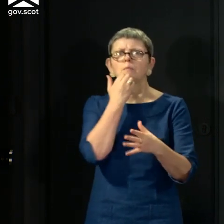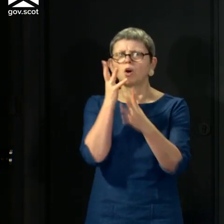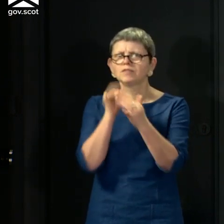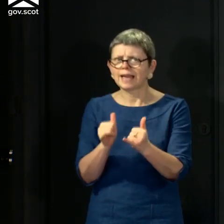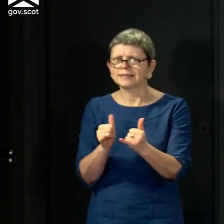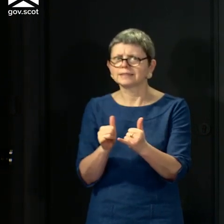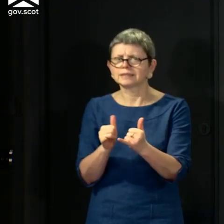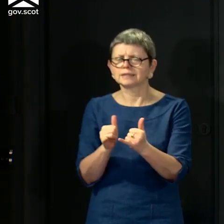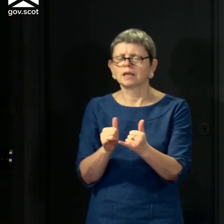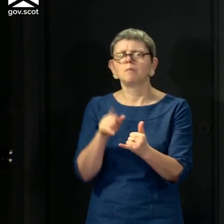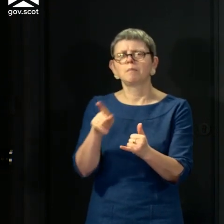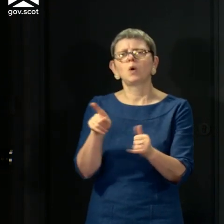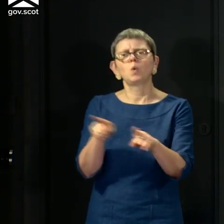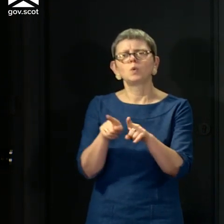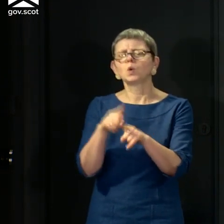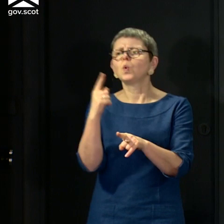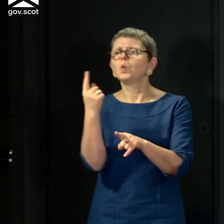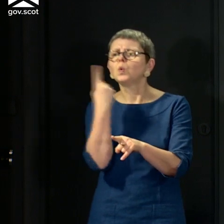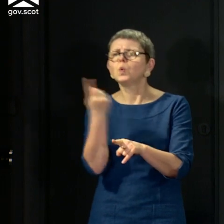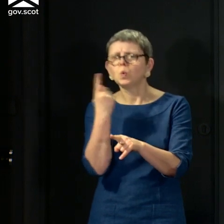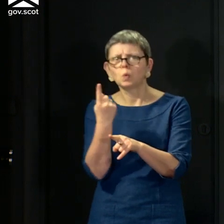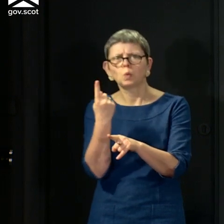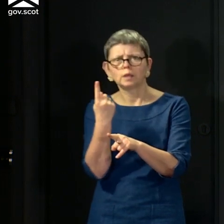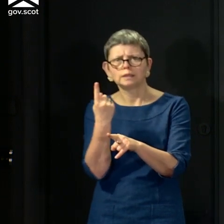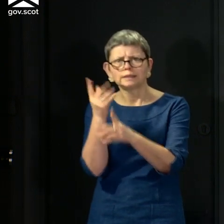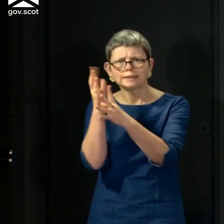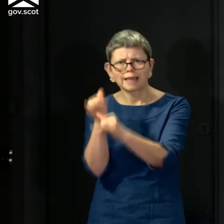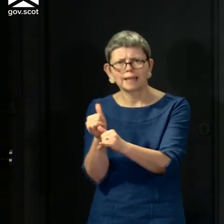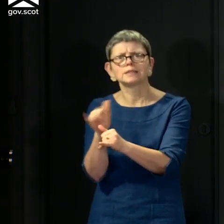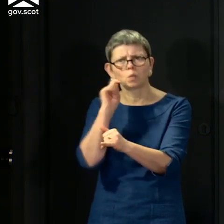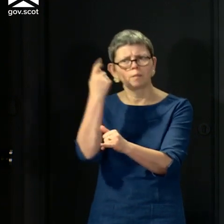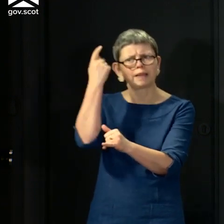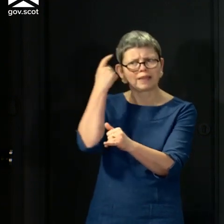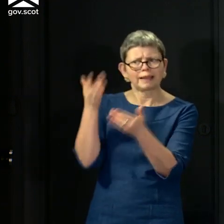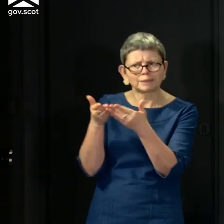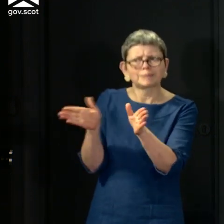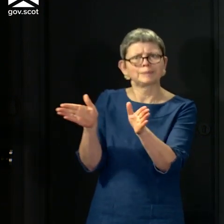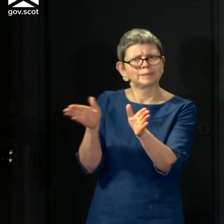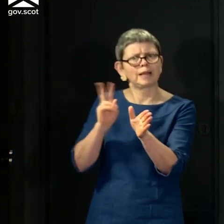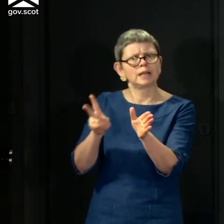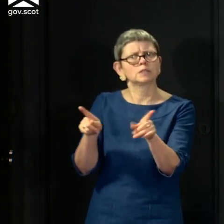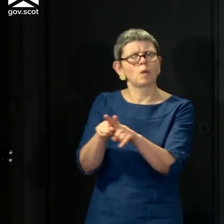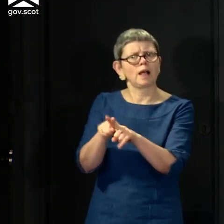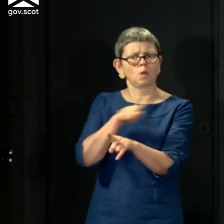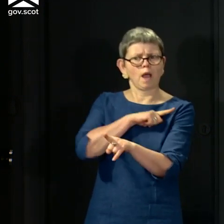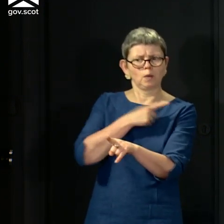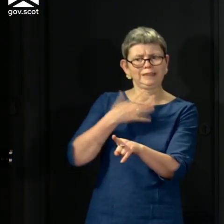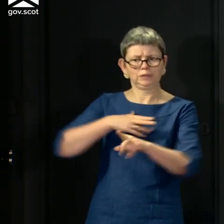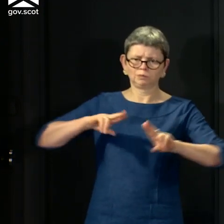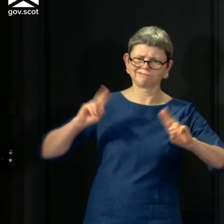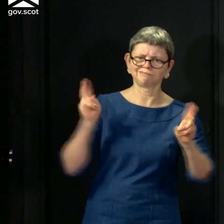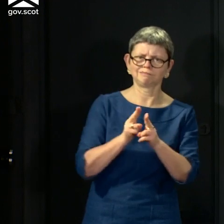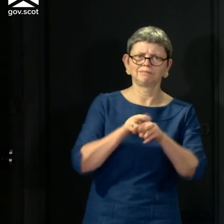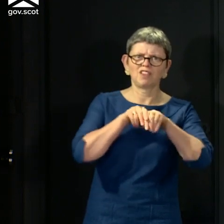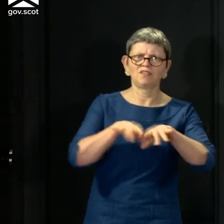to extend categories for testing in a way that better equips us to suppress the virus. It's really important to stress that